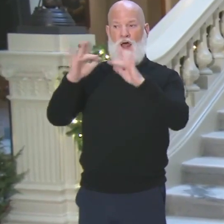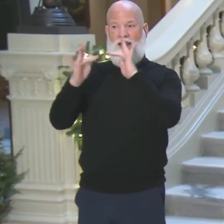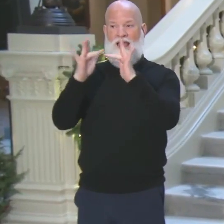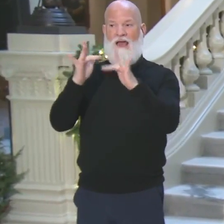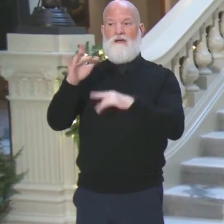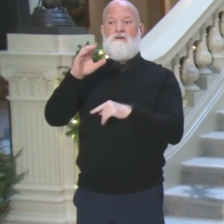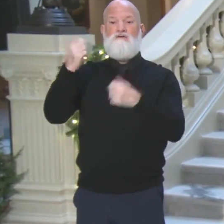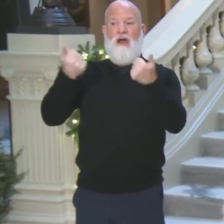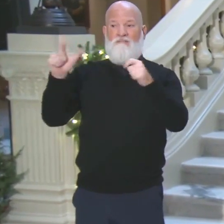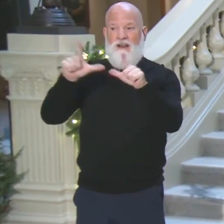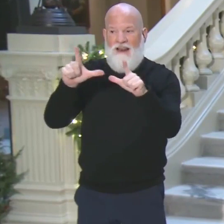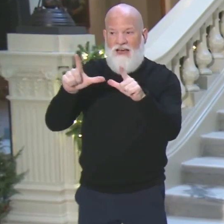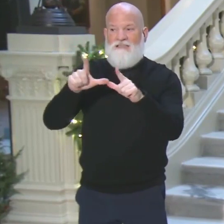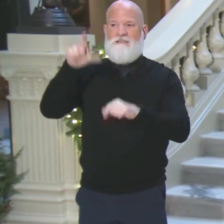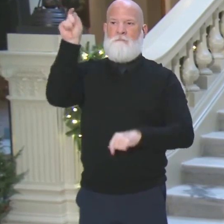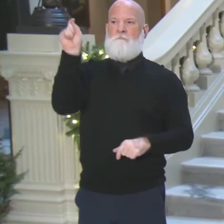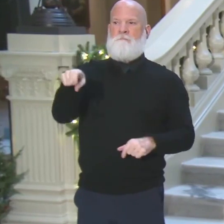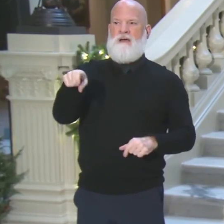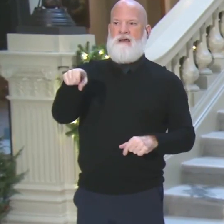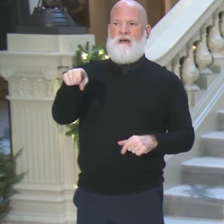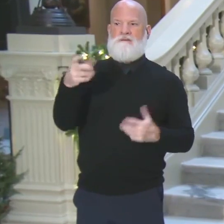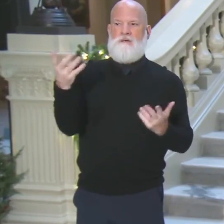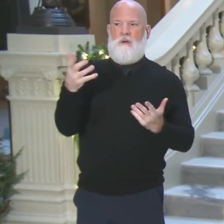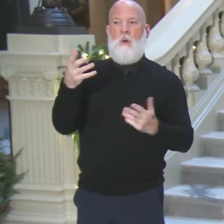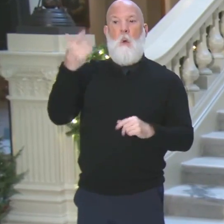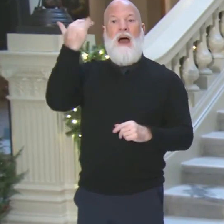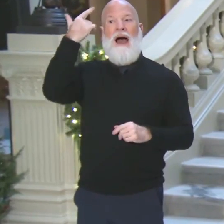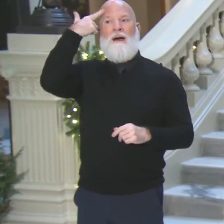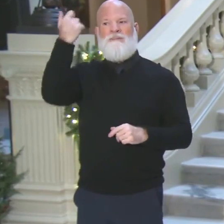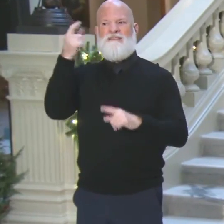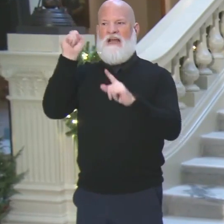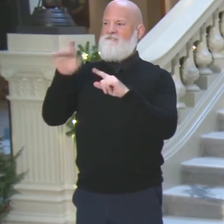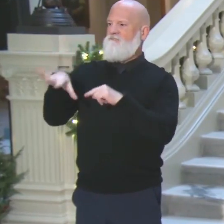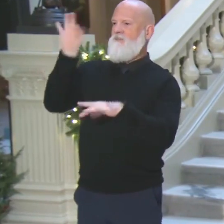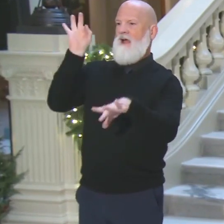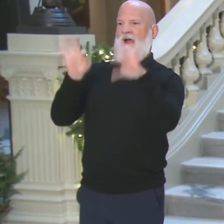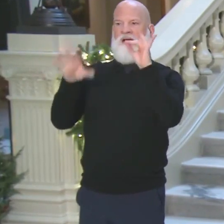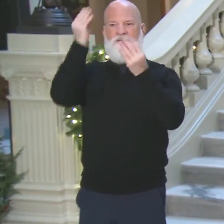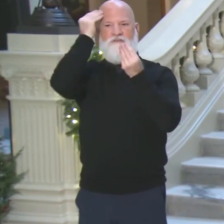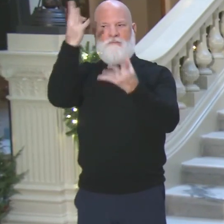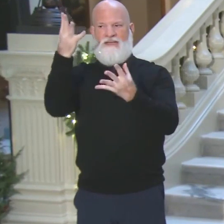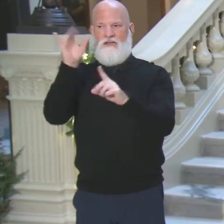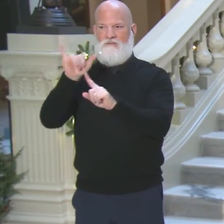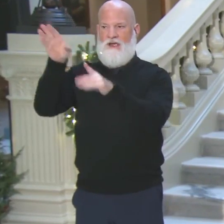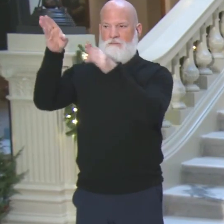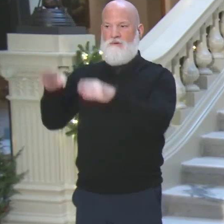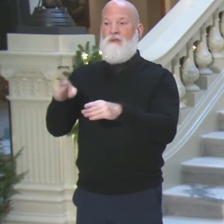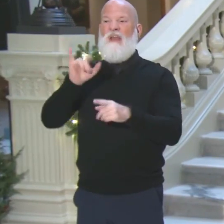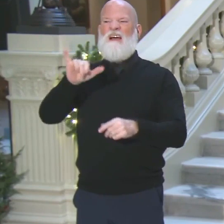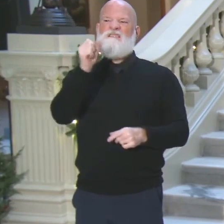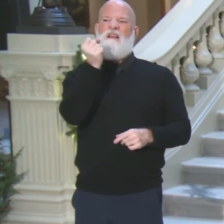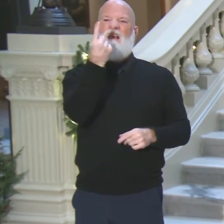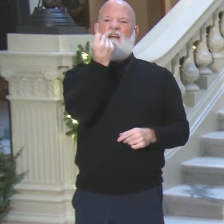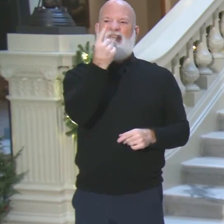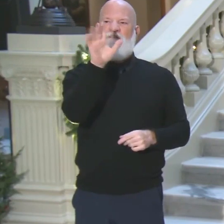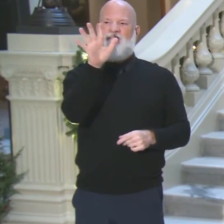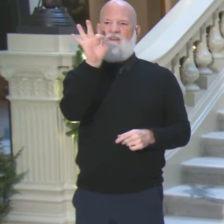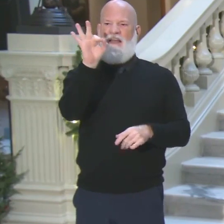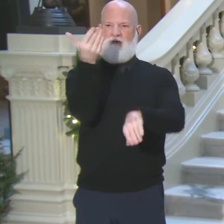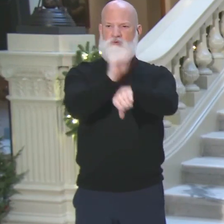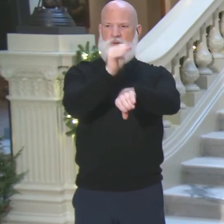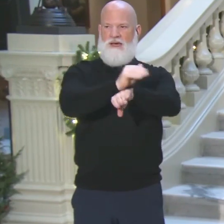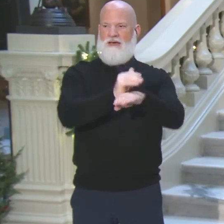registration or you have a driver's license because we can find your information from that. And that goes to 1159 tonight. Yes.